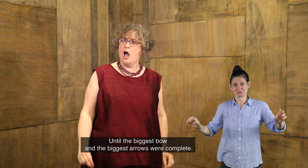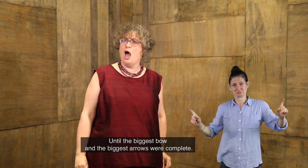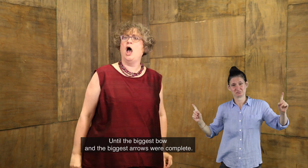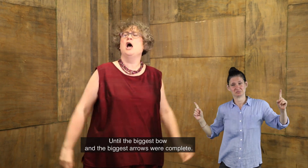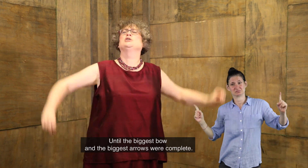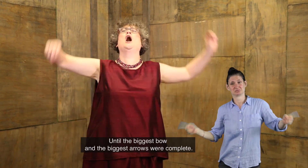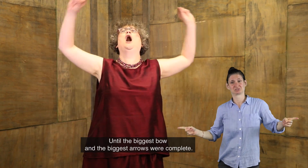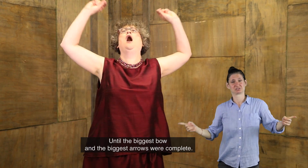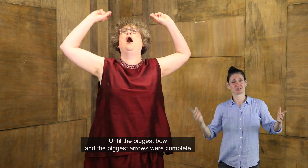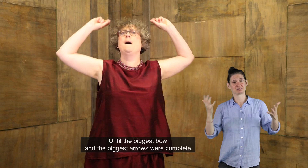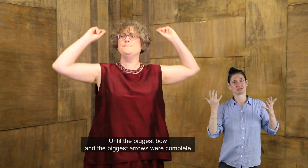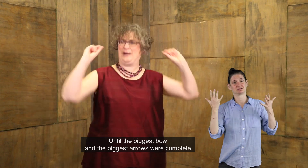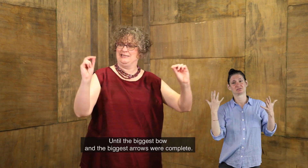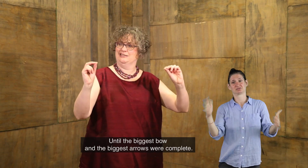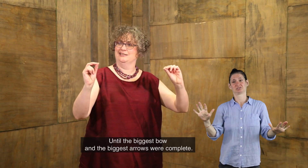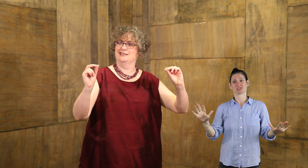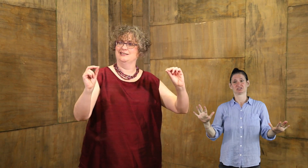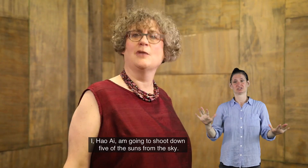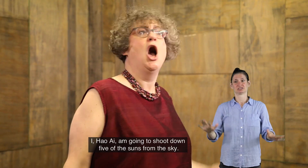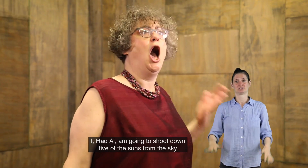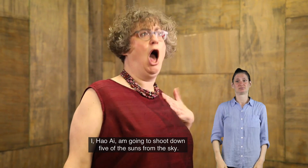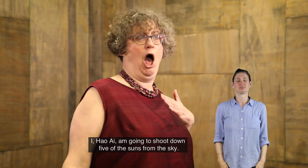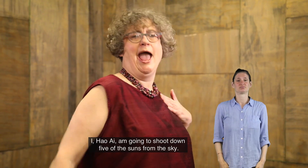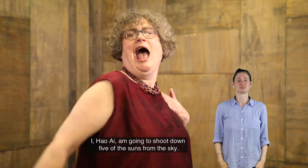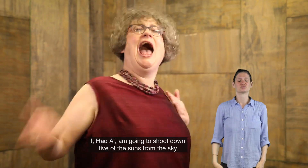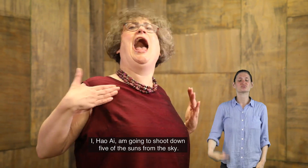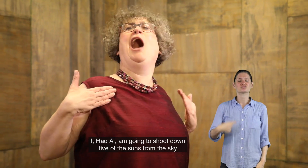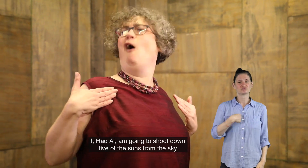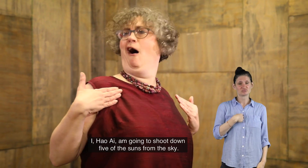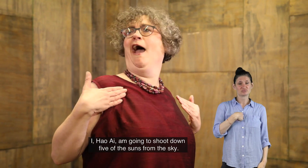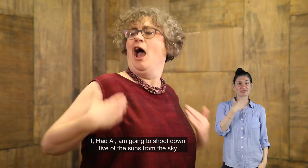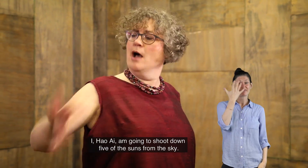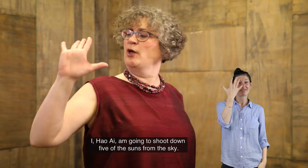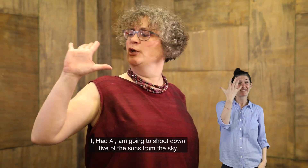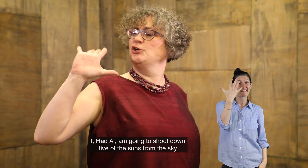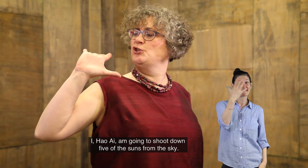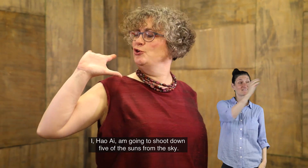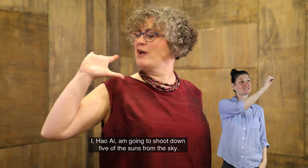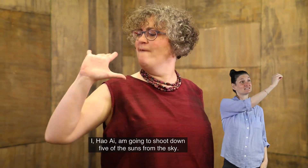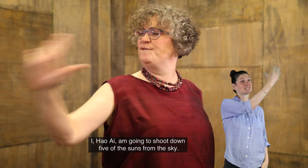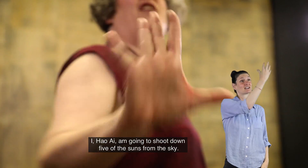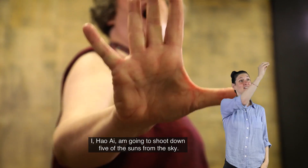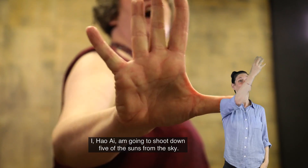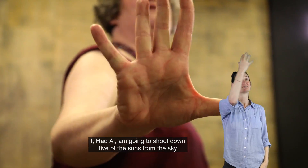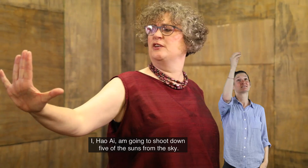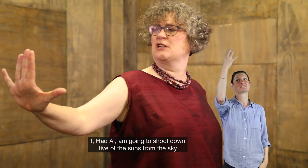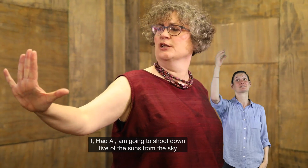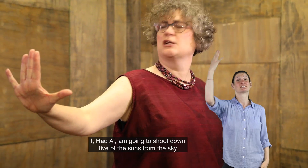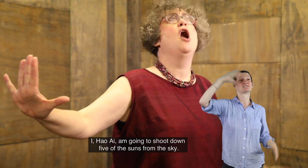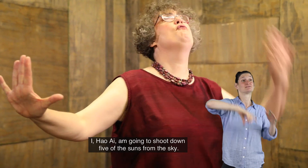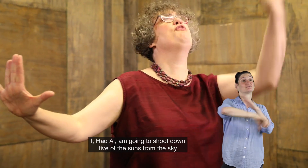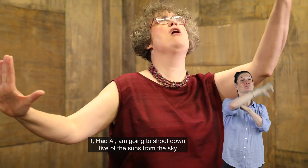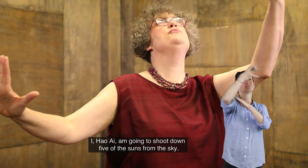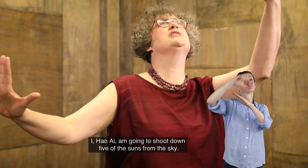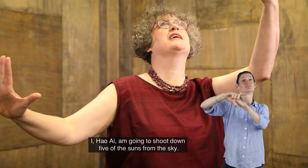were complete. I, how I am going to shoot down five of the